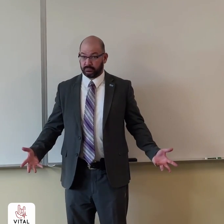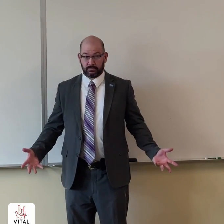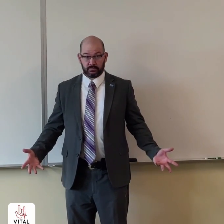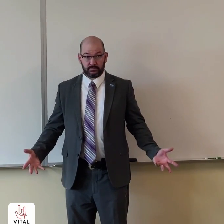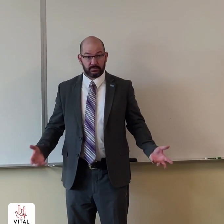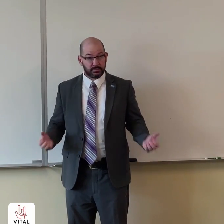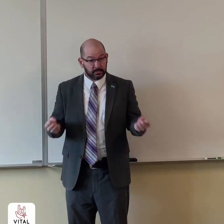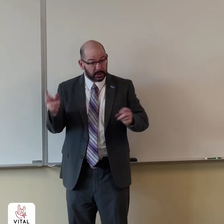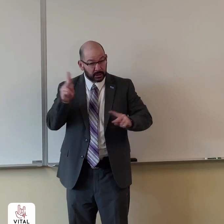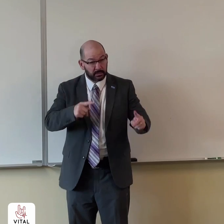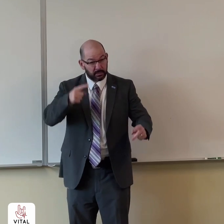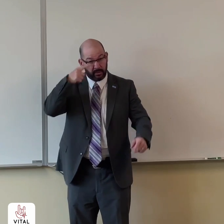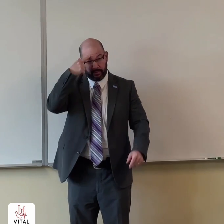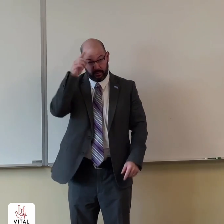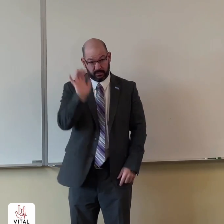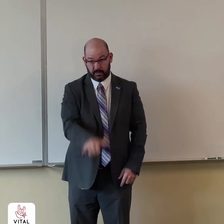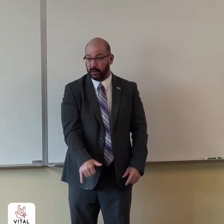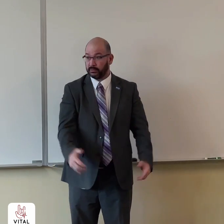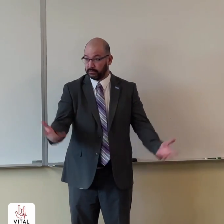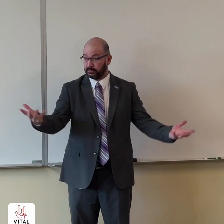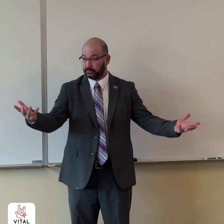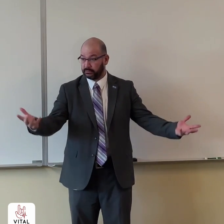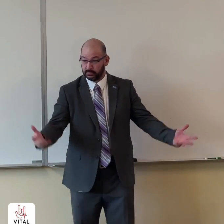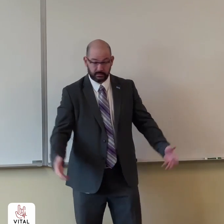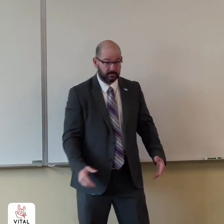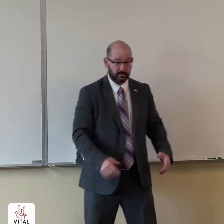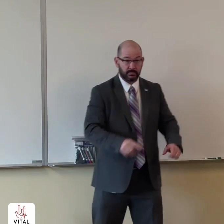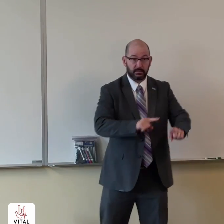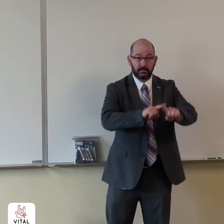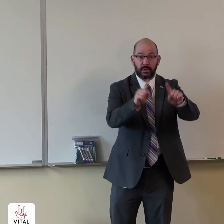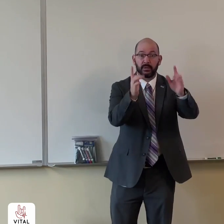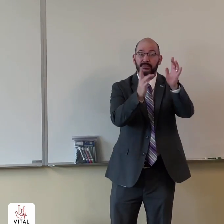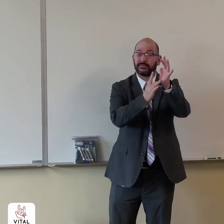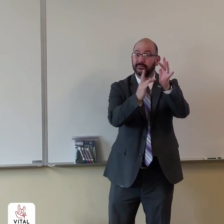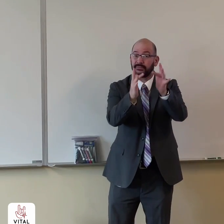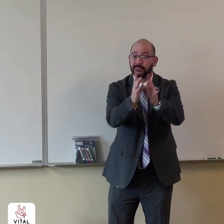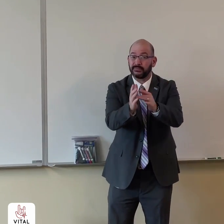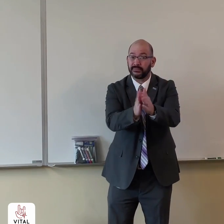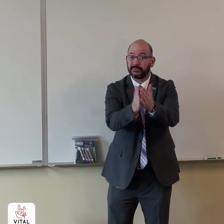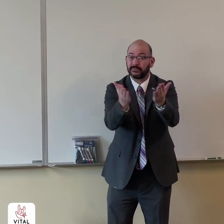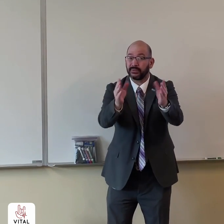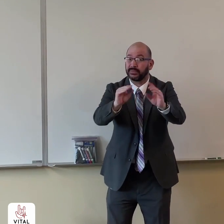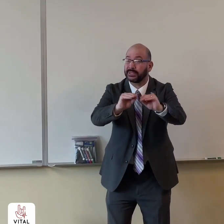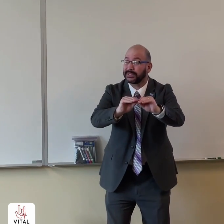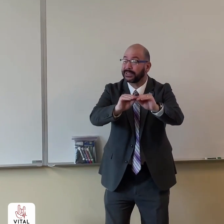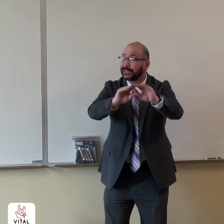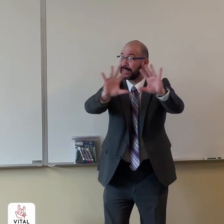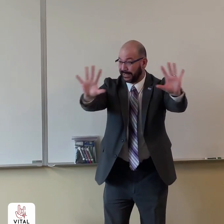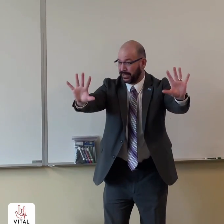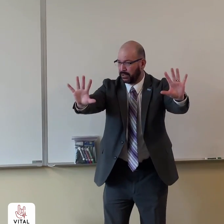Hmm. Many people think that way. But the Bible is clear.